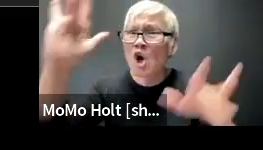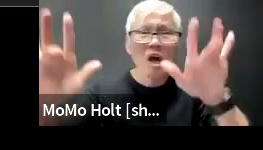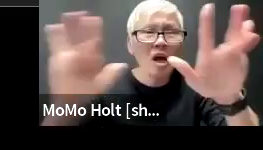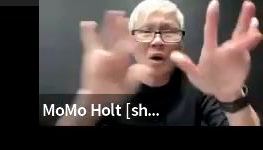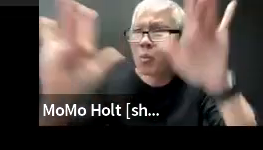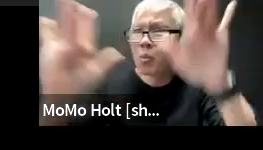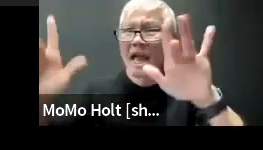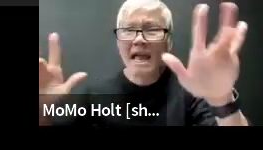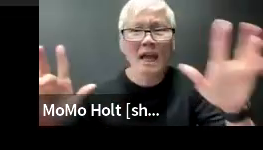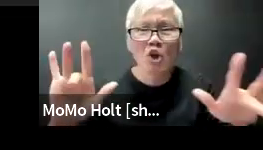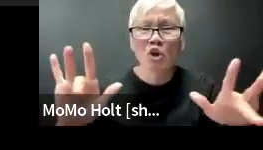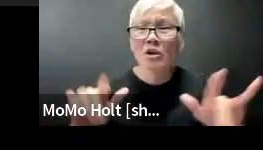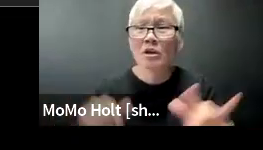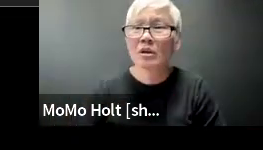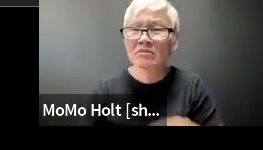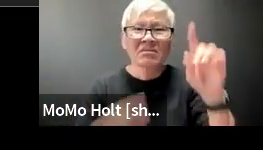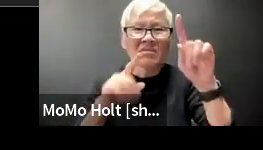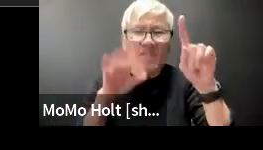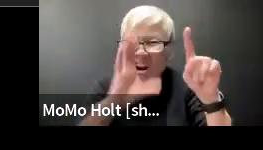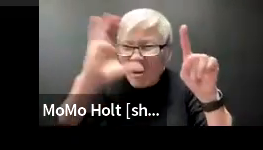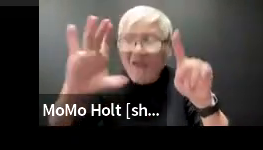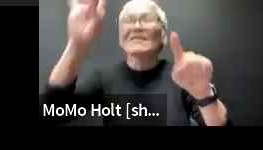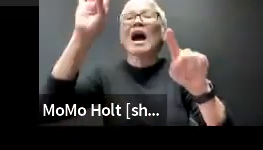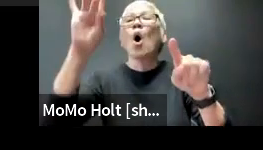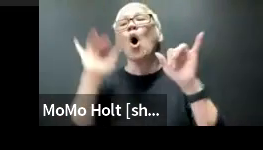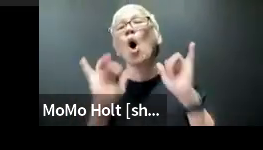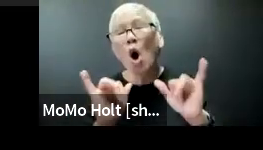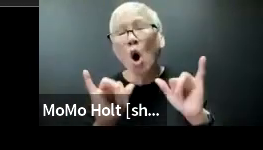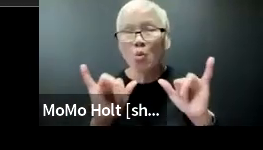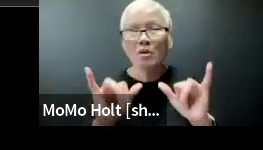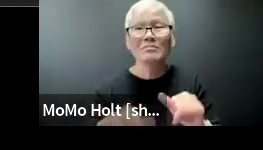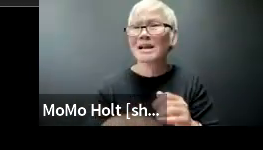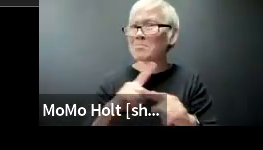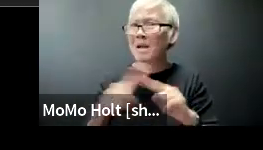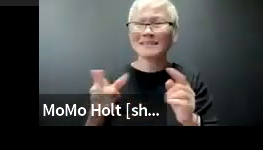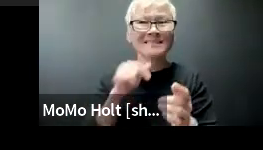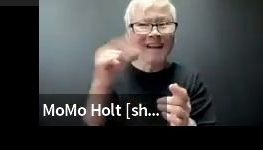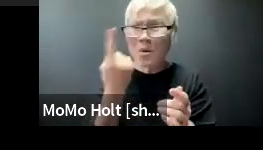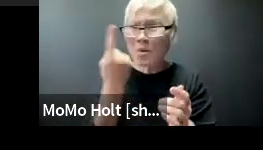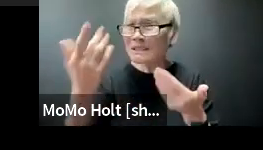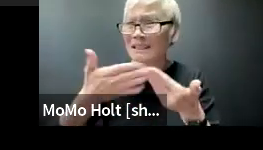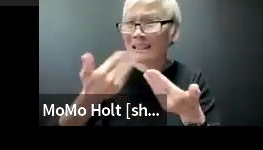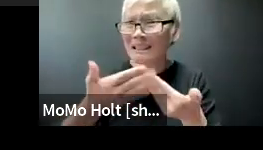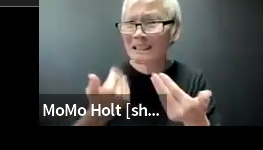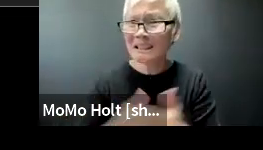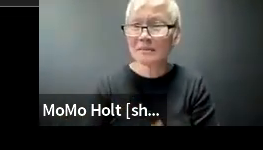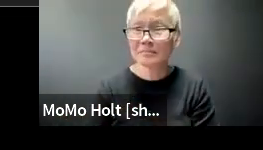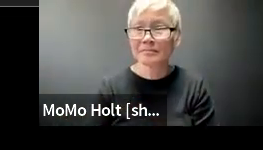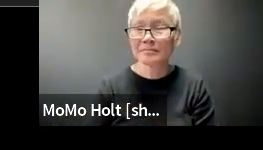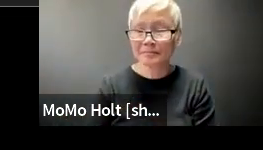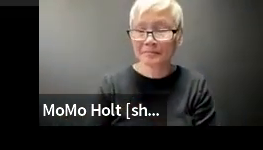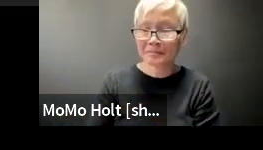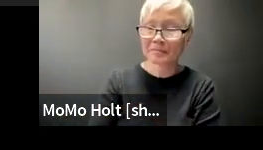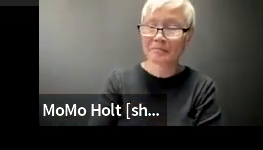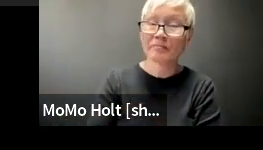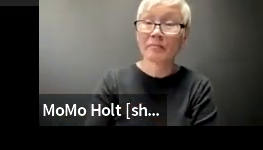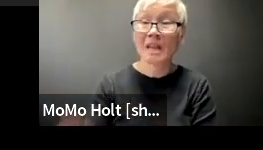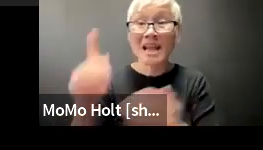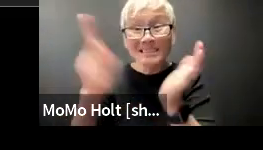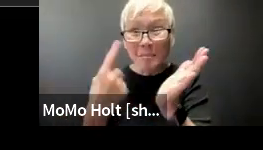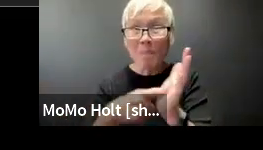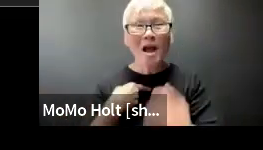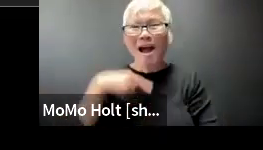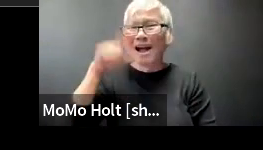something and I cannot seem to find it. Where is it? Oh, there we go. But it's not often that